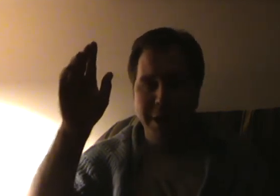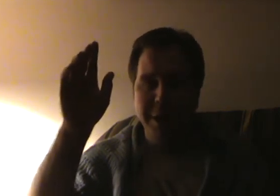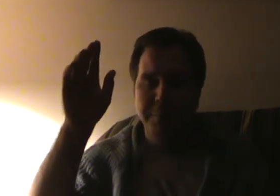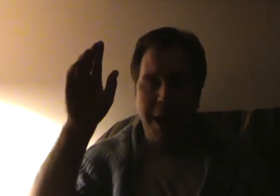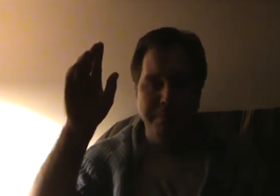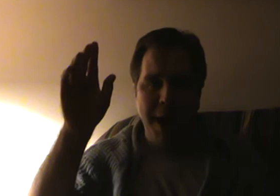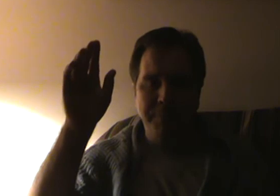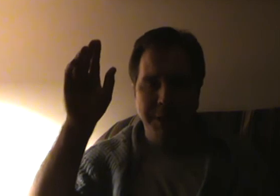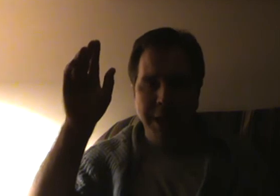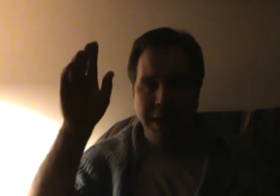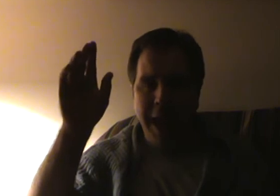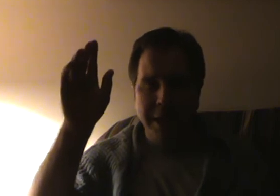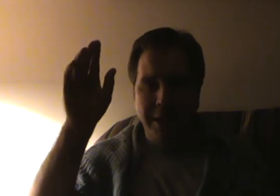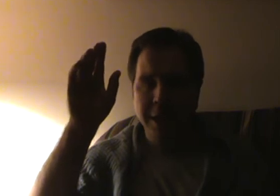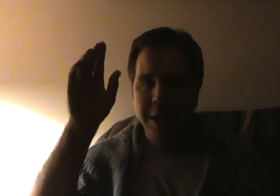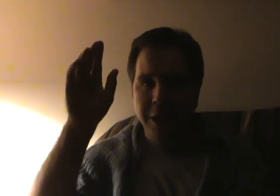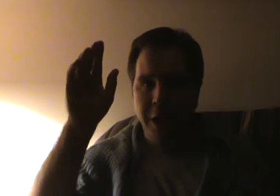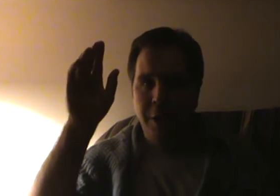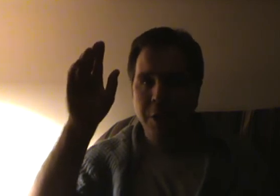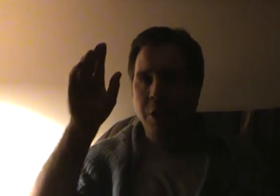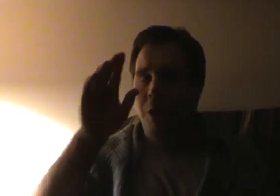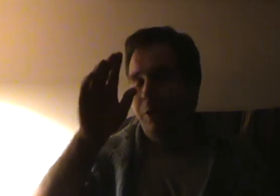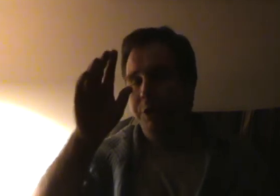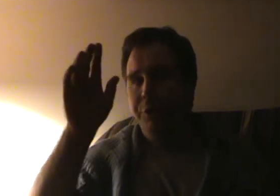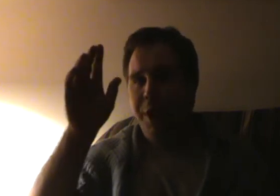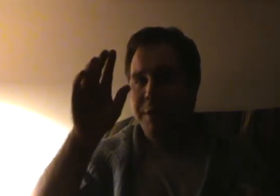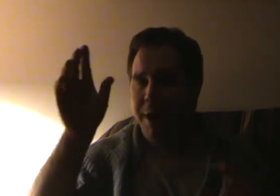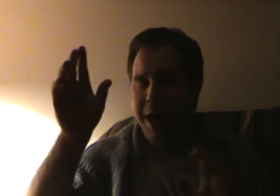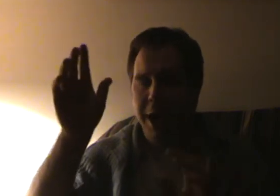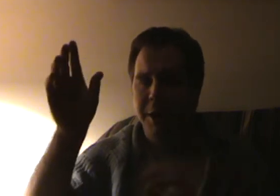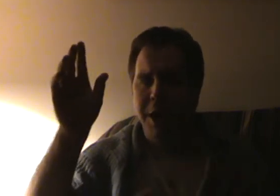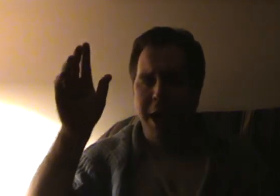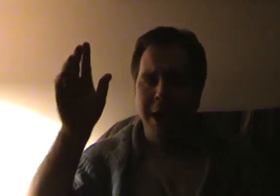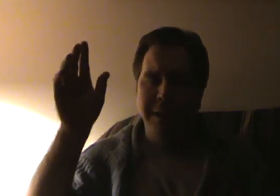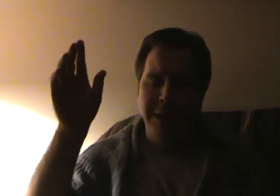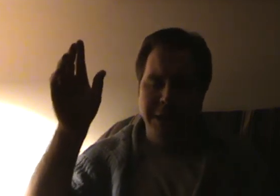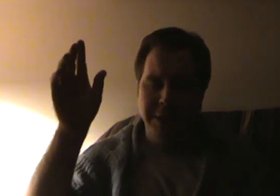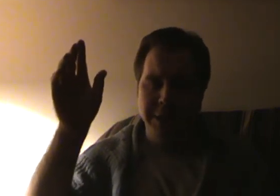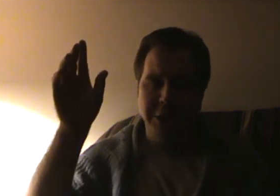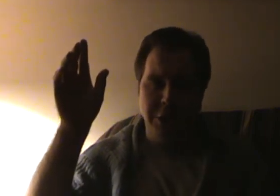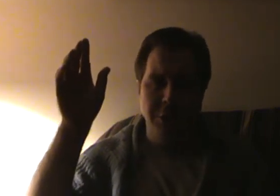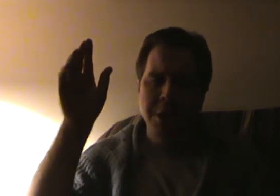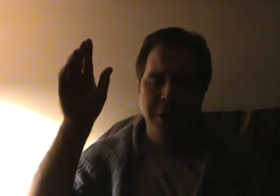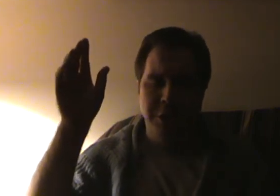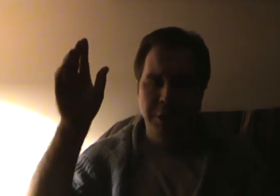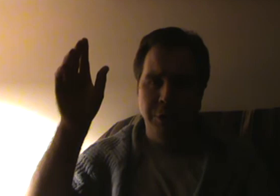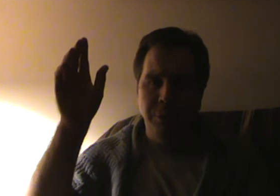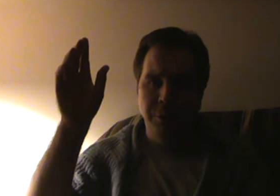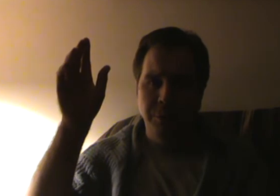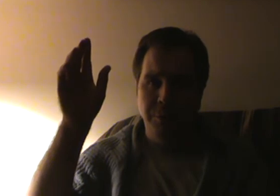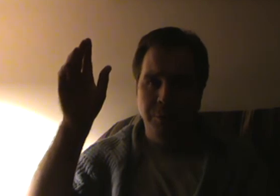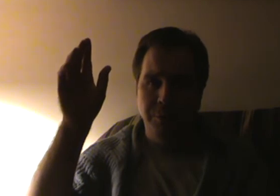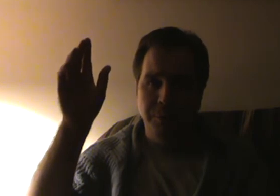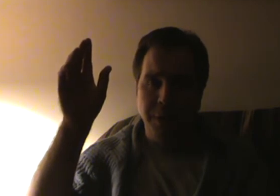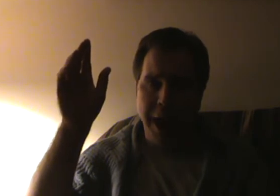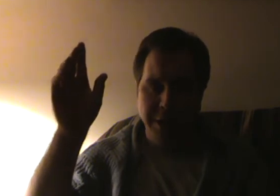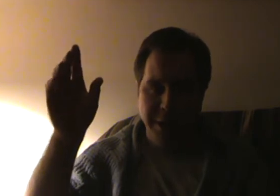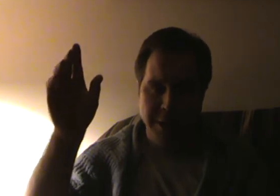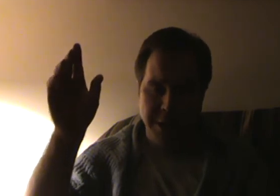by Baptist, Catholic, you know, or defined by an antithesis to atheism,